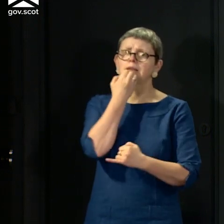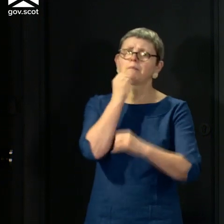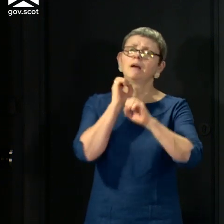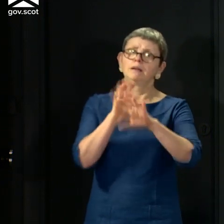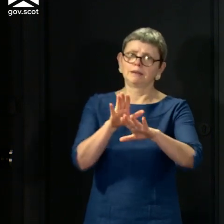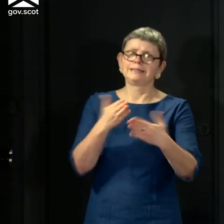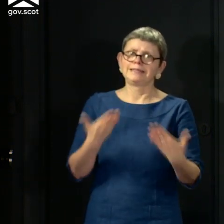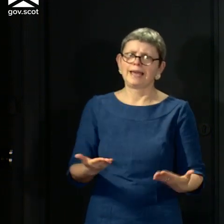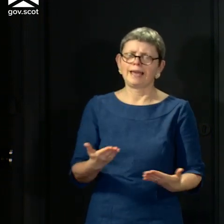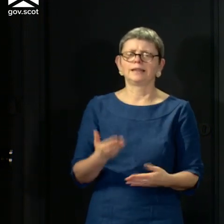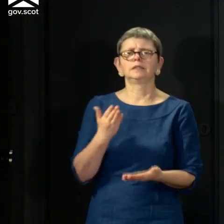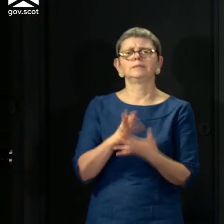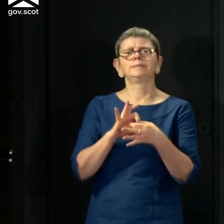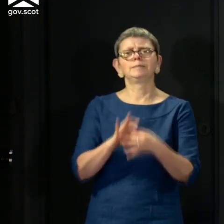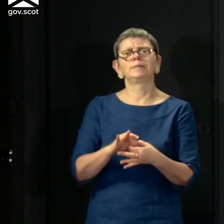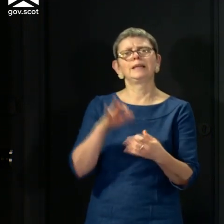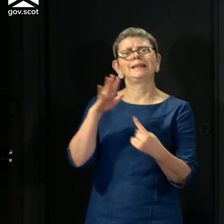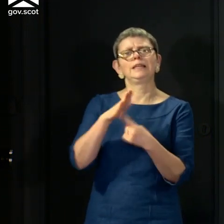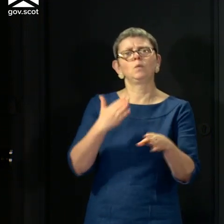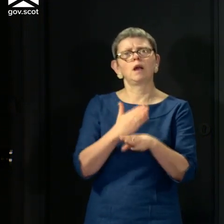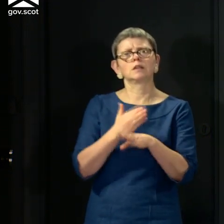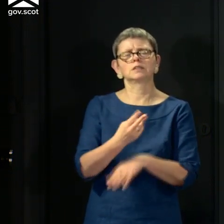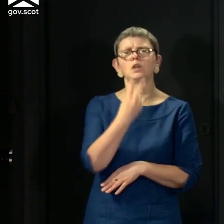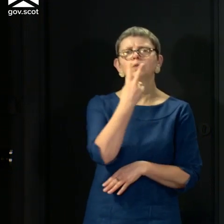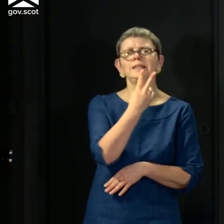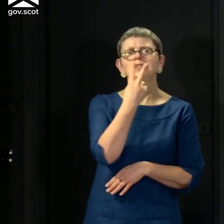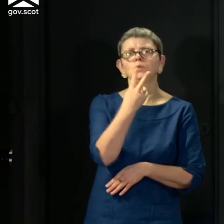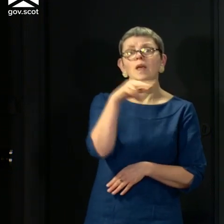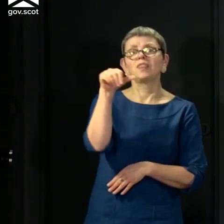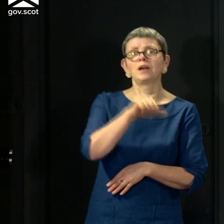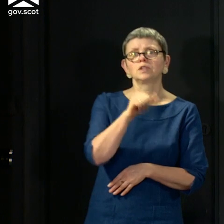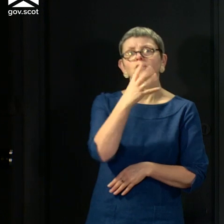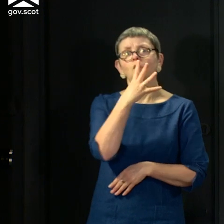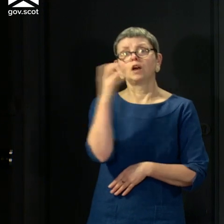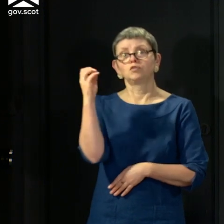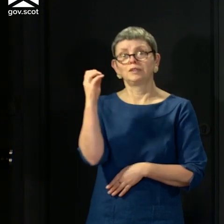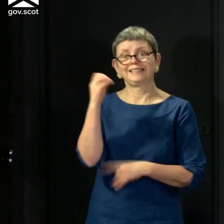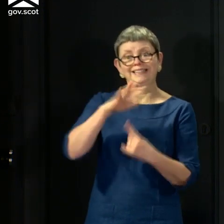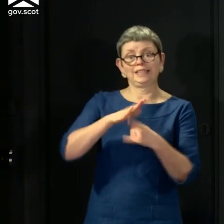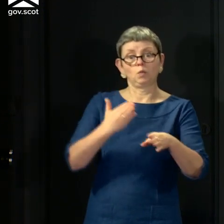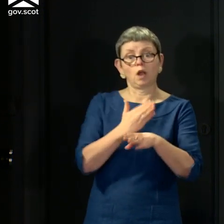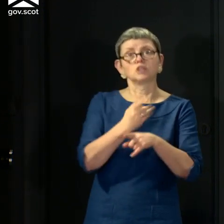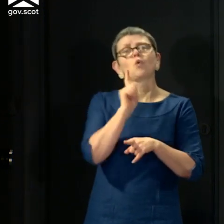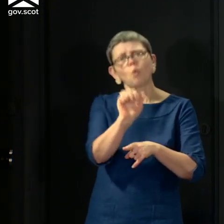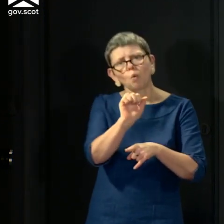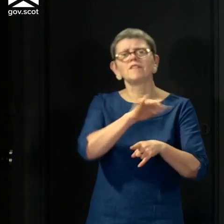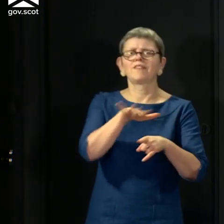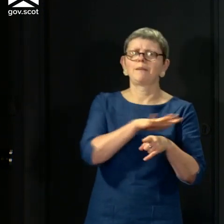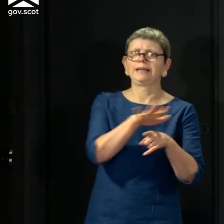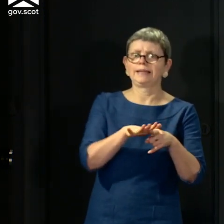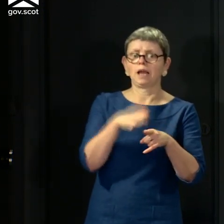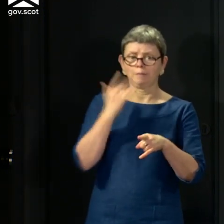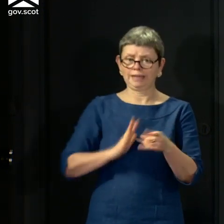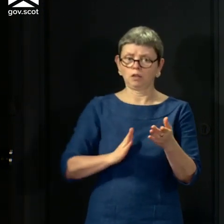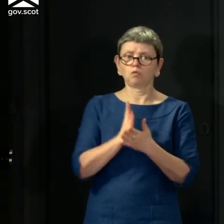to key workers. 22,400 key workers or their family members have now been tested within the NHS system.